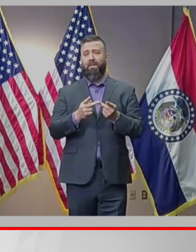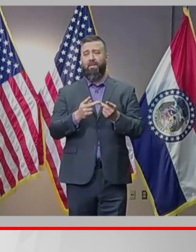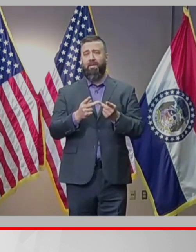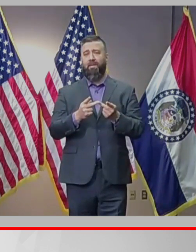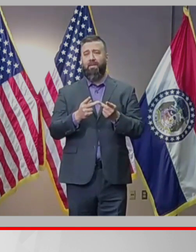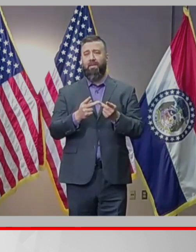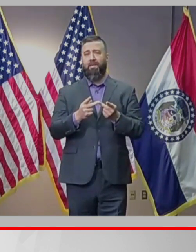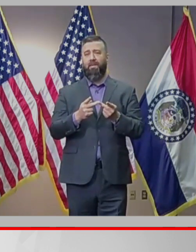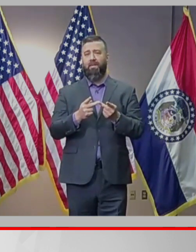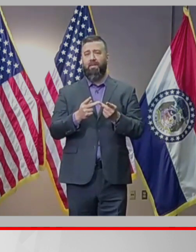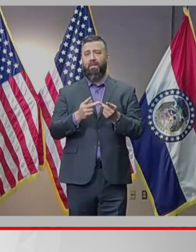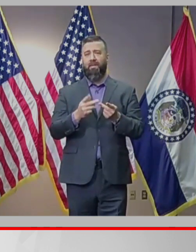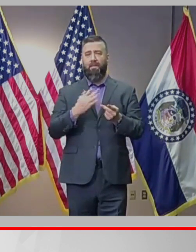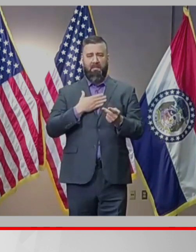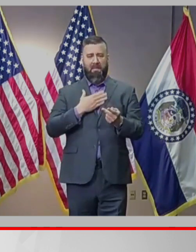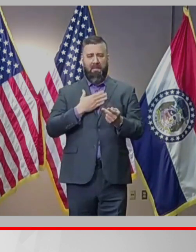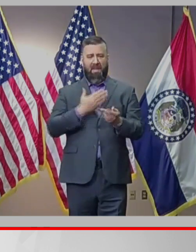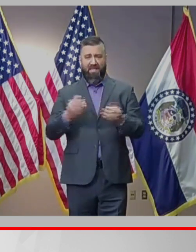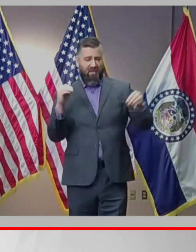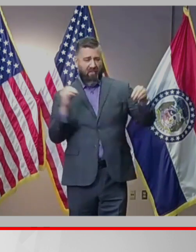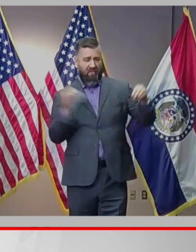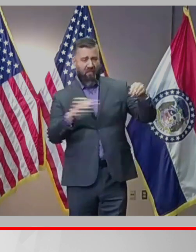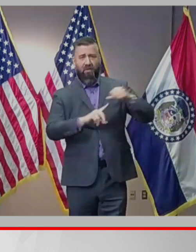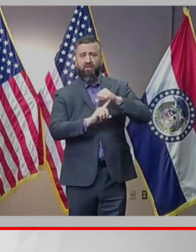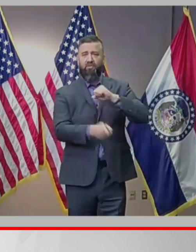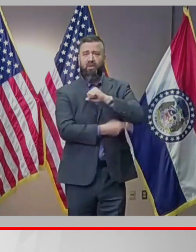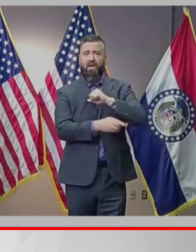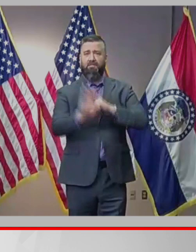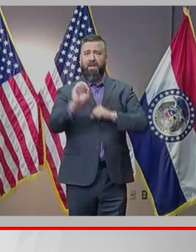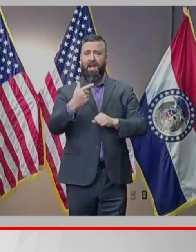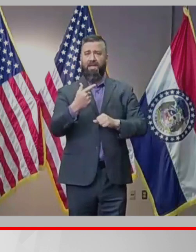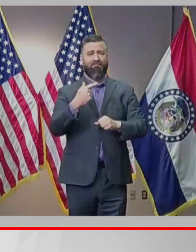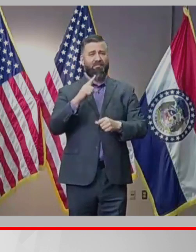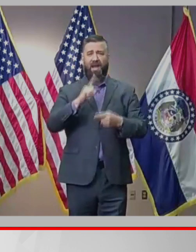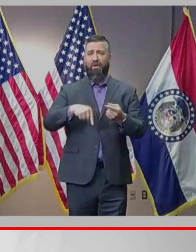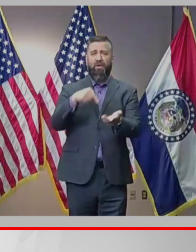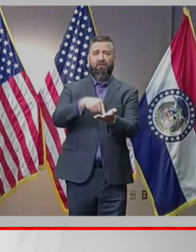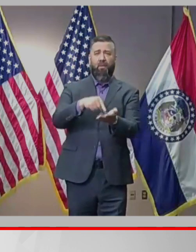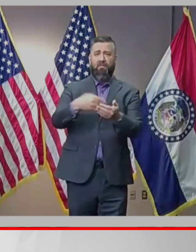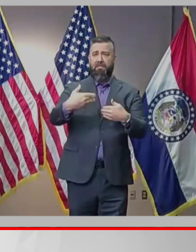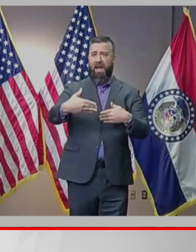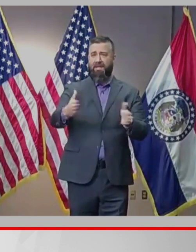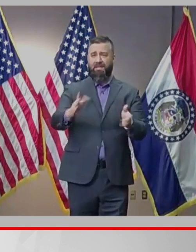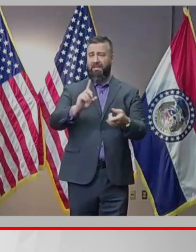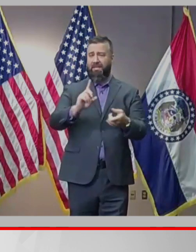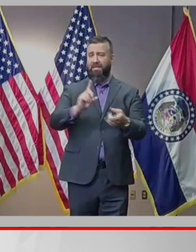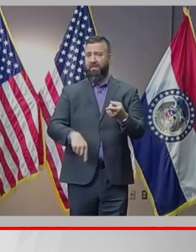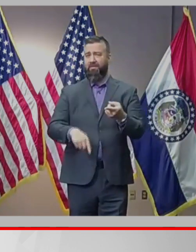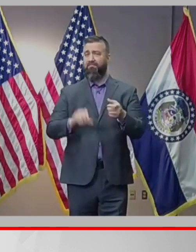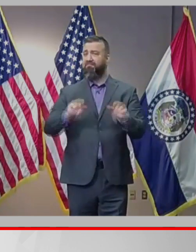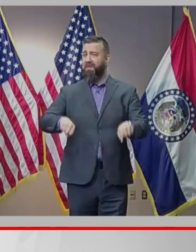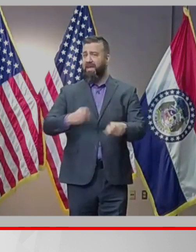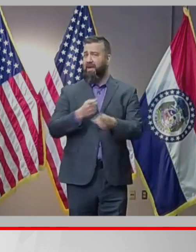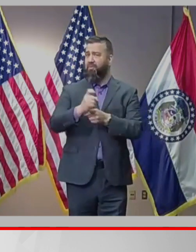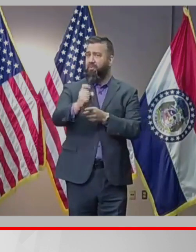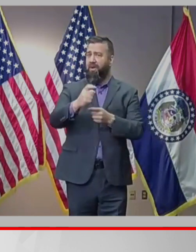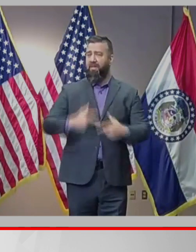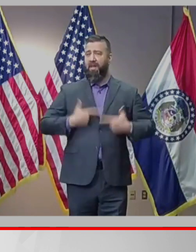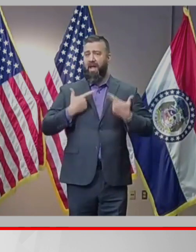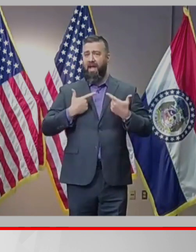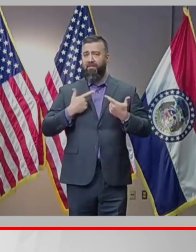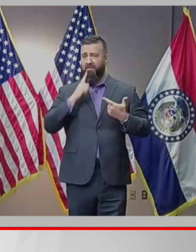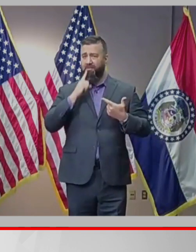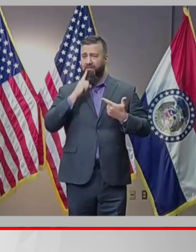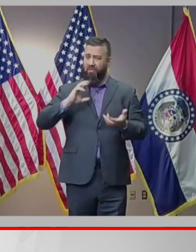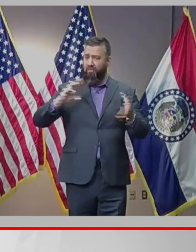them with trash bags. I couldn't even afford the boxes. It can ruin lives and cause irreparable harm in the lives of the